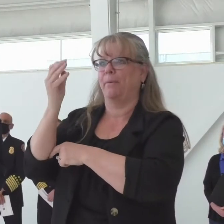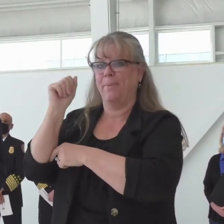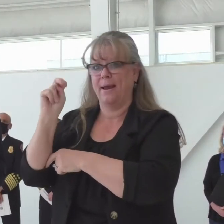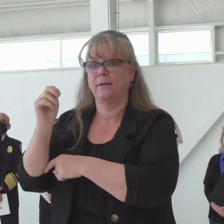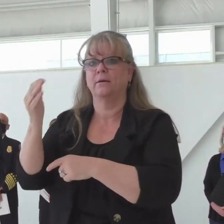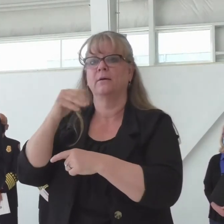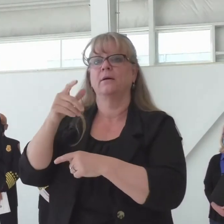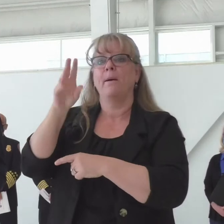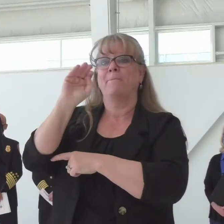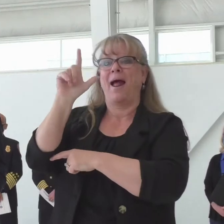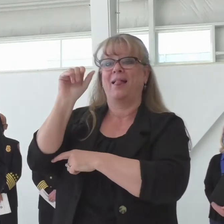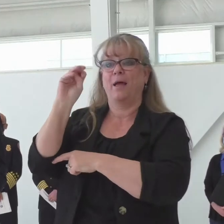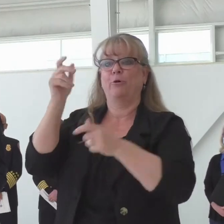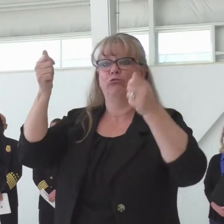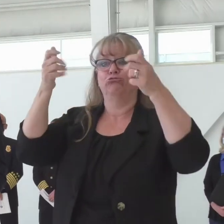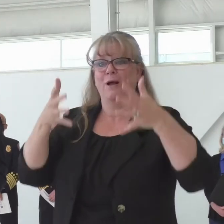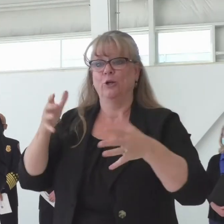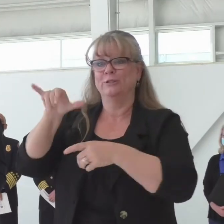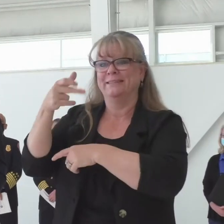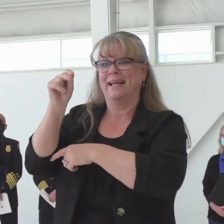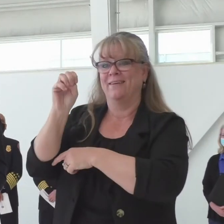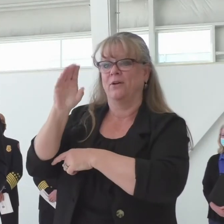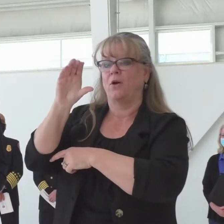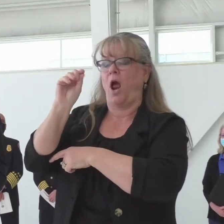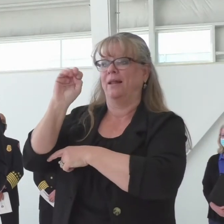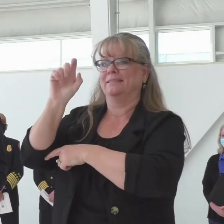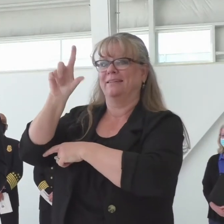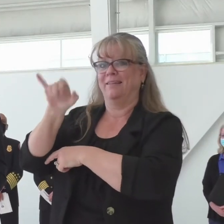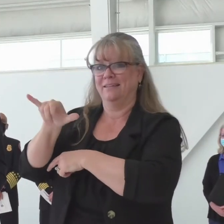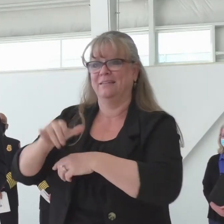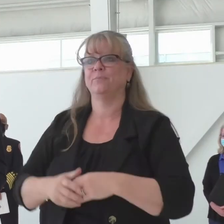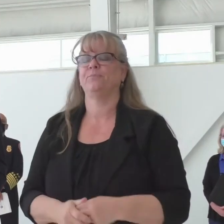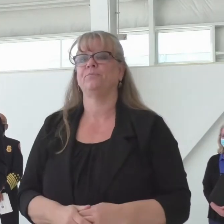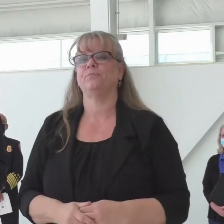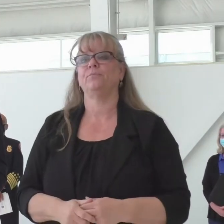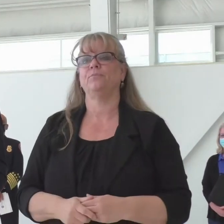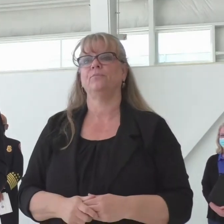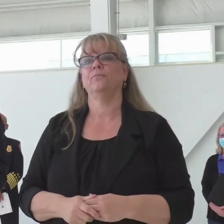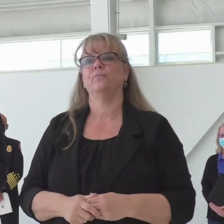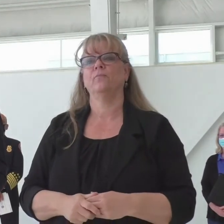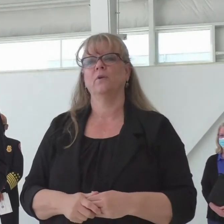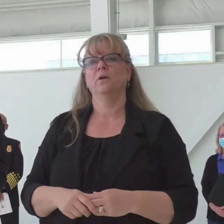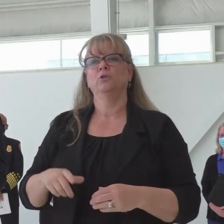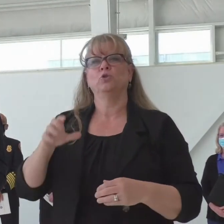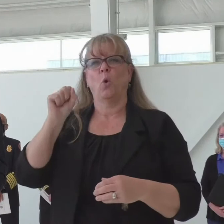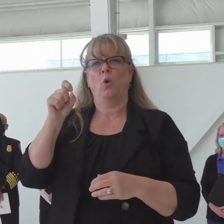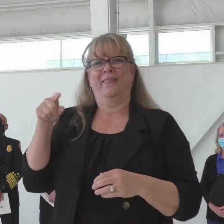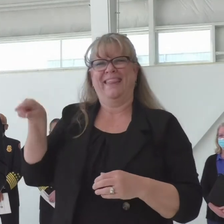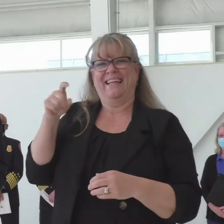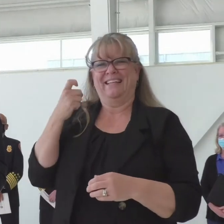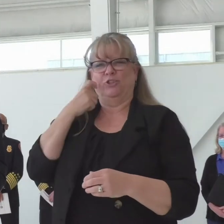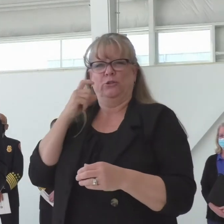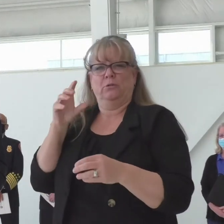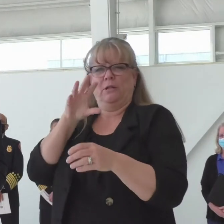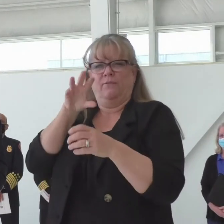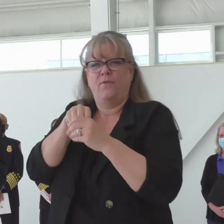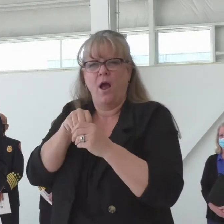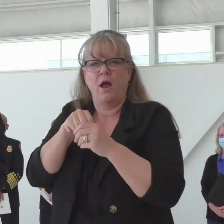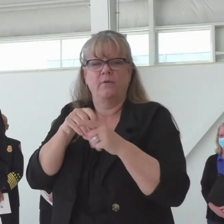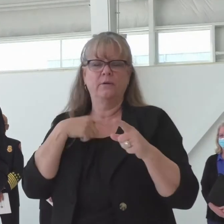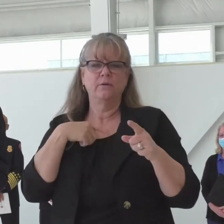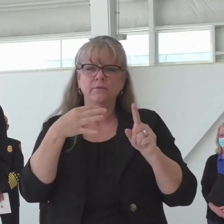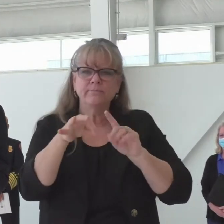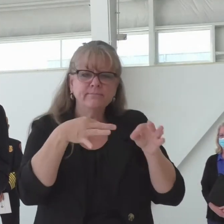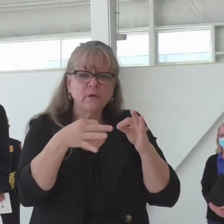They all joined me in a briefing just prior to this where we went over the plan here in Colorado and where we are.